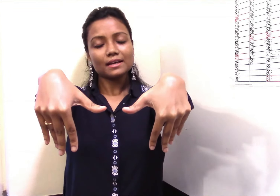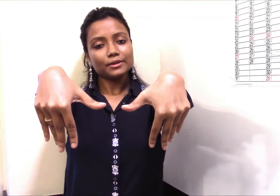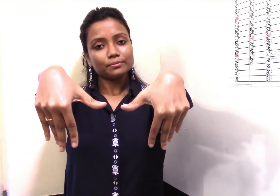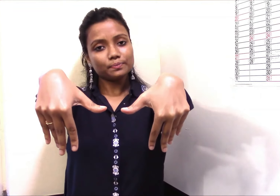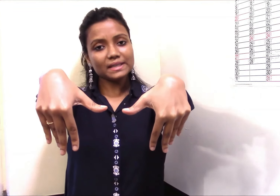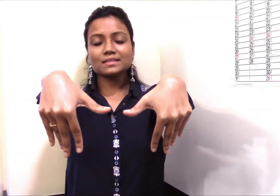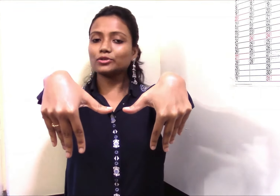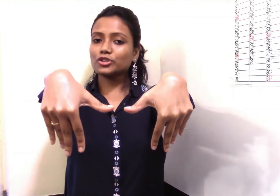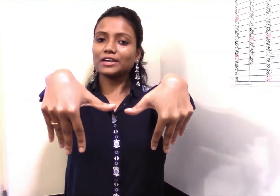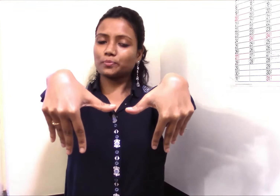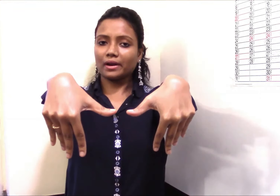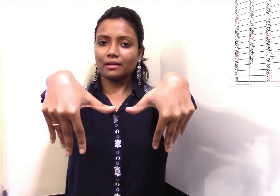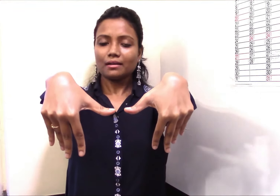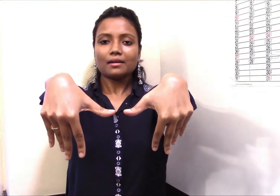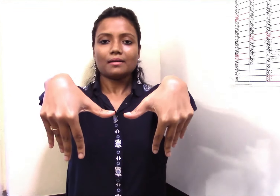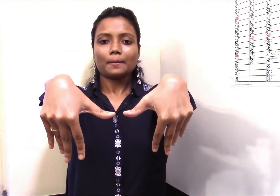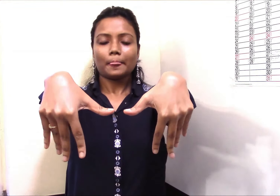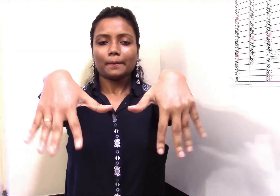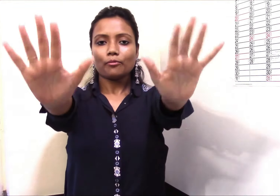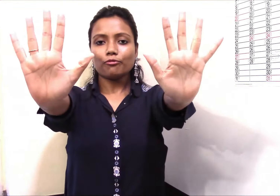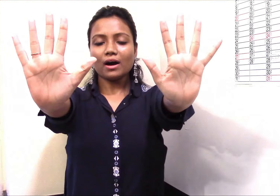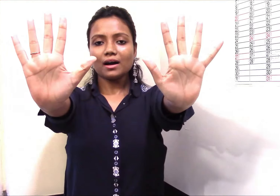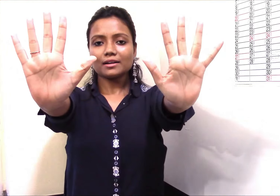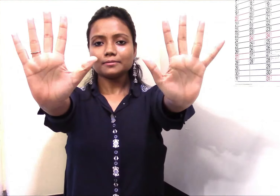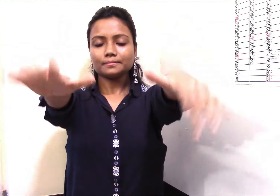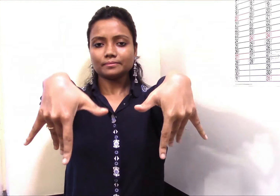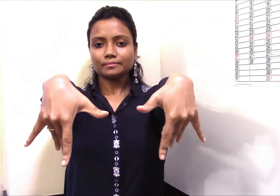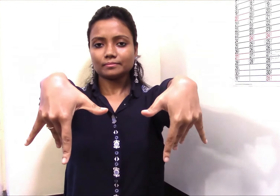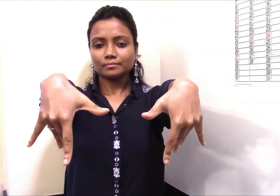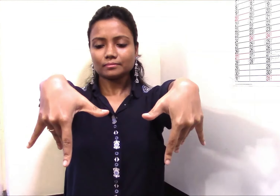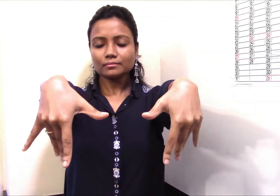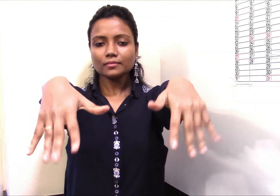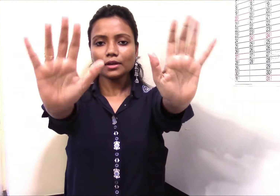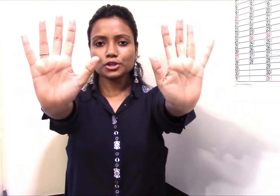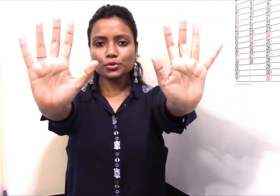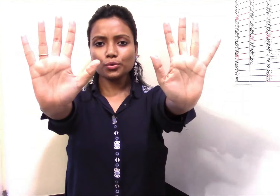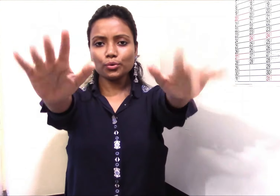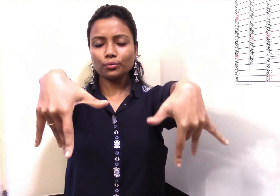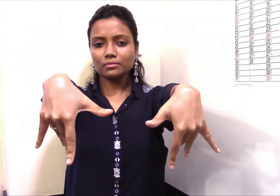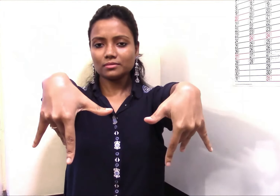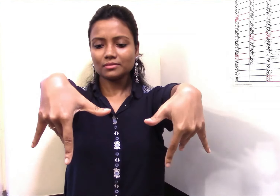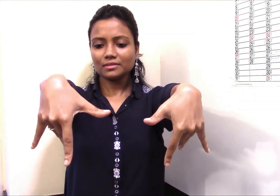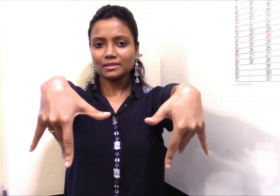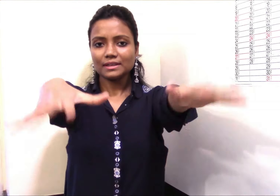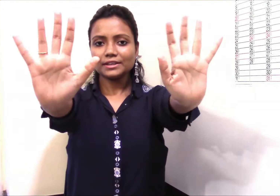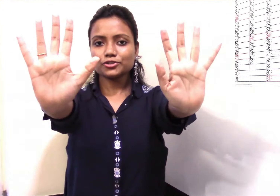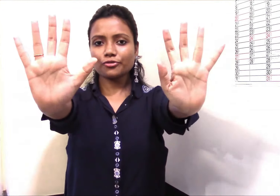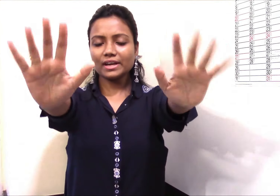two, three,